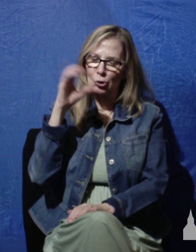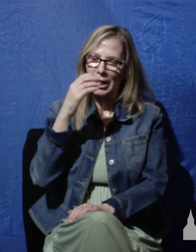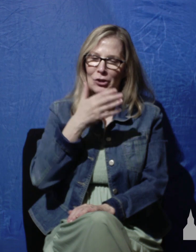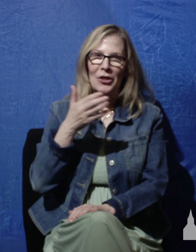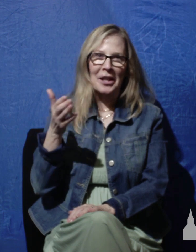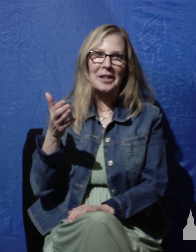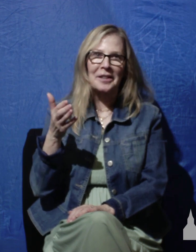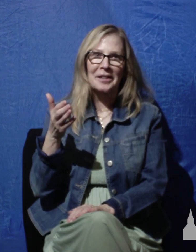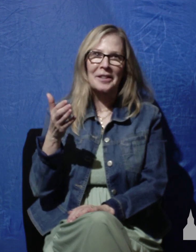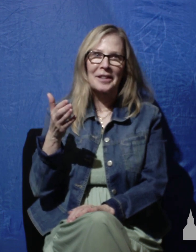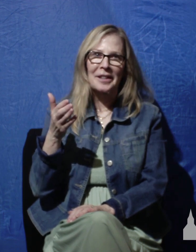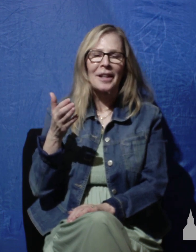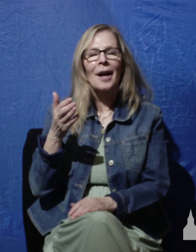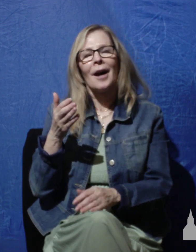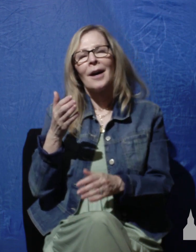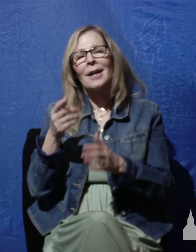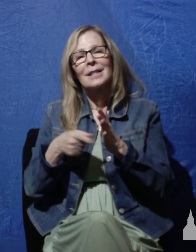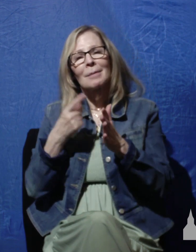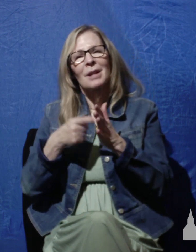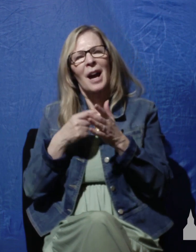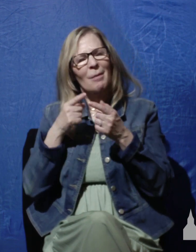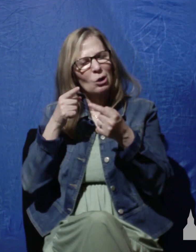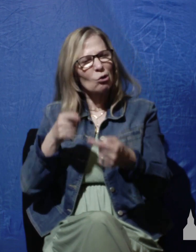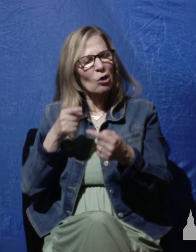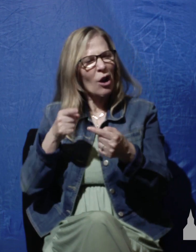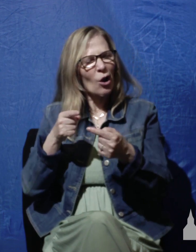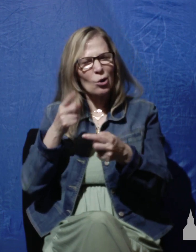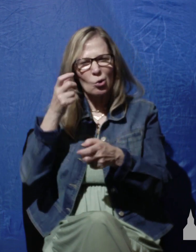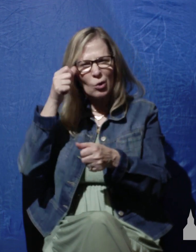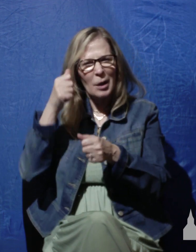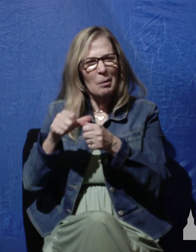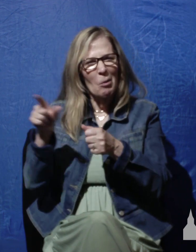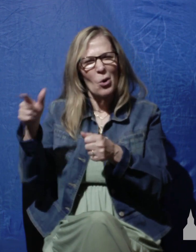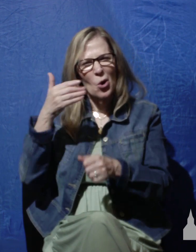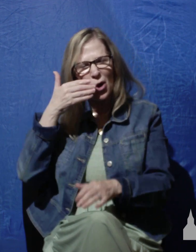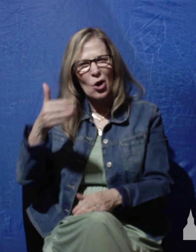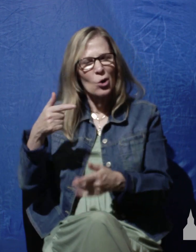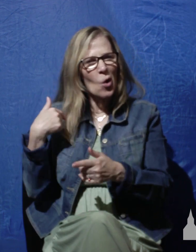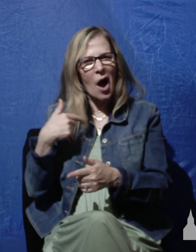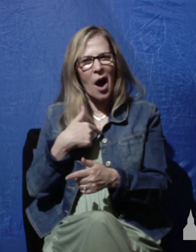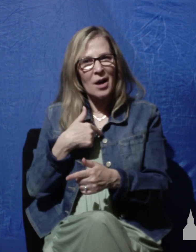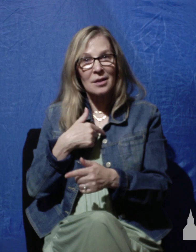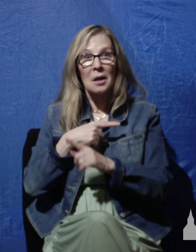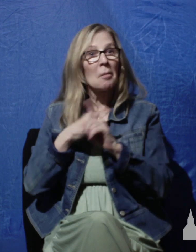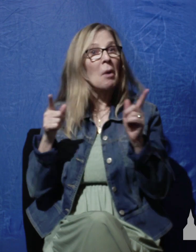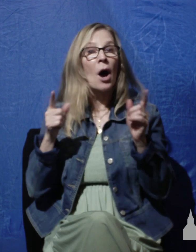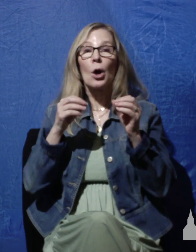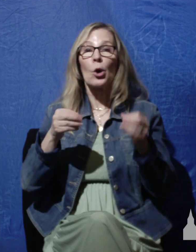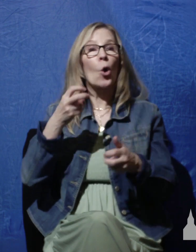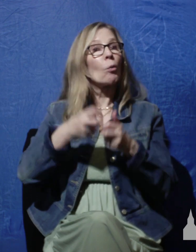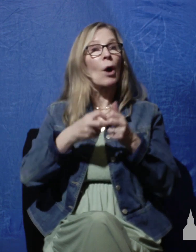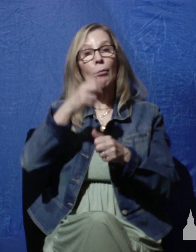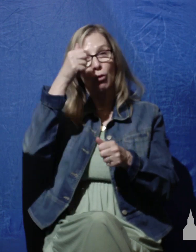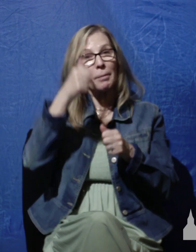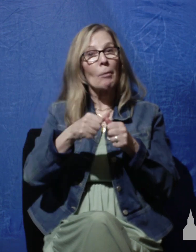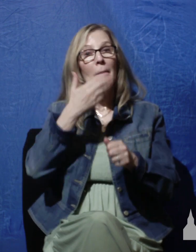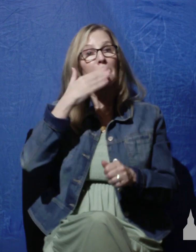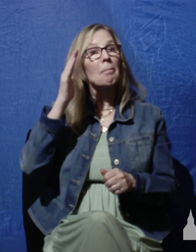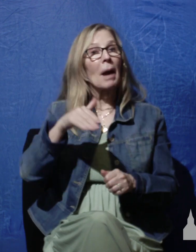while we have trouble remembering how good God has been to us, we usually have no trouble remembering the bad things that have happened